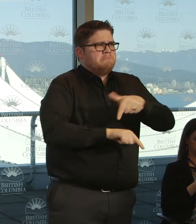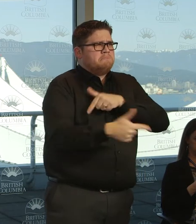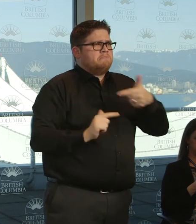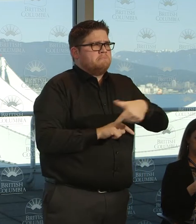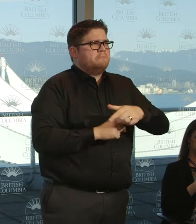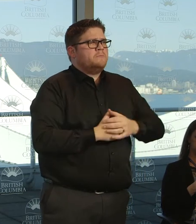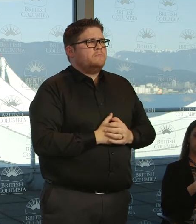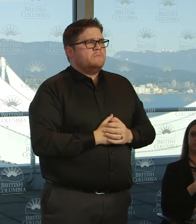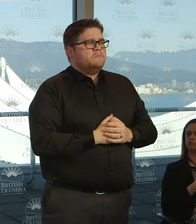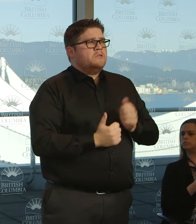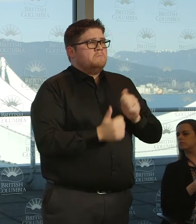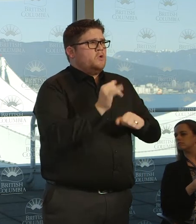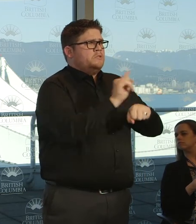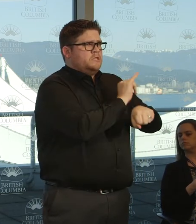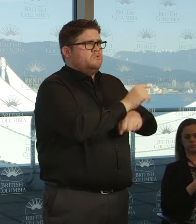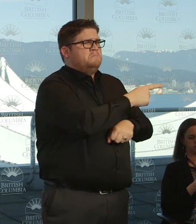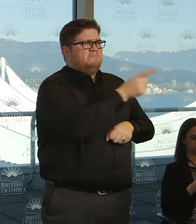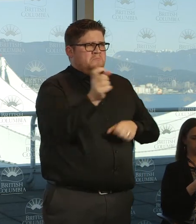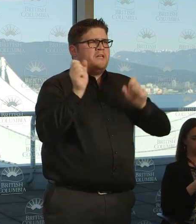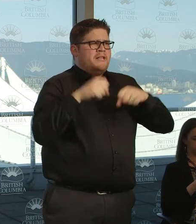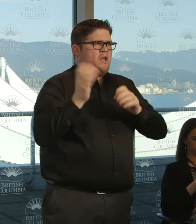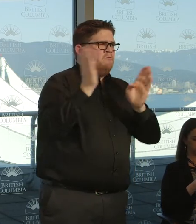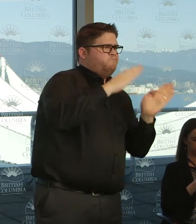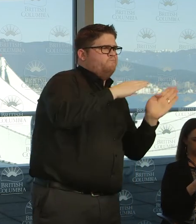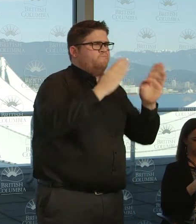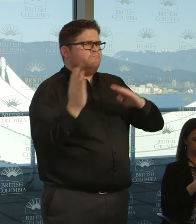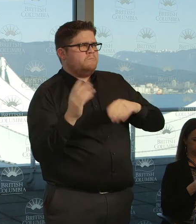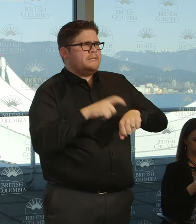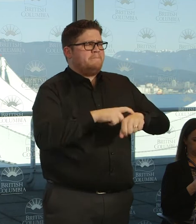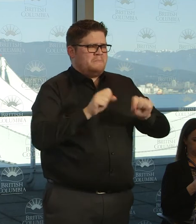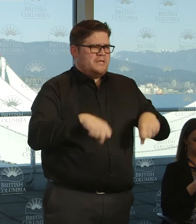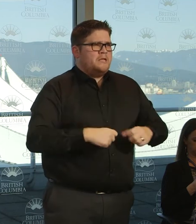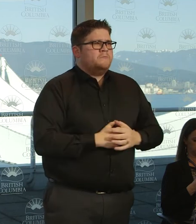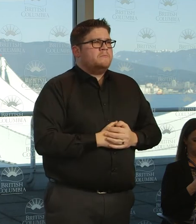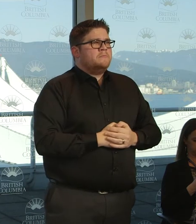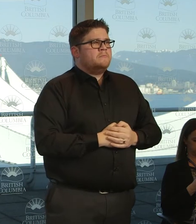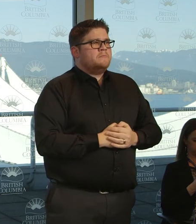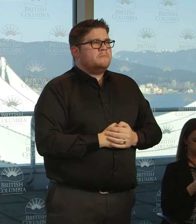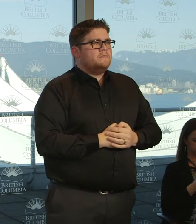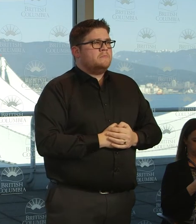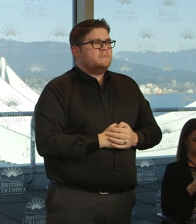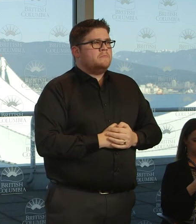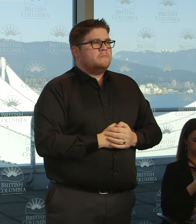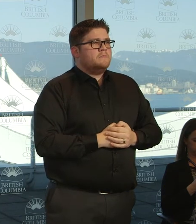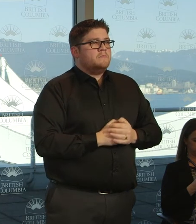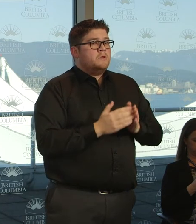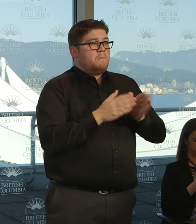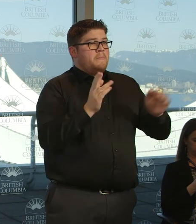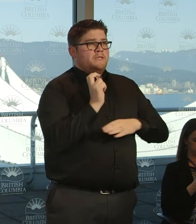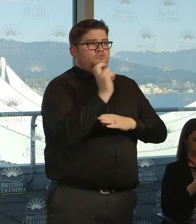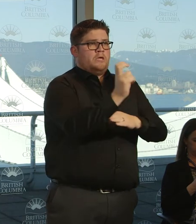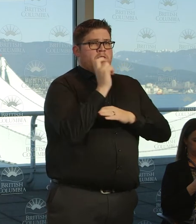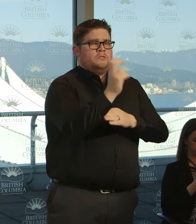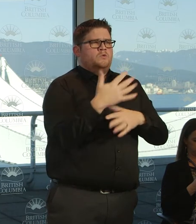something that employers should pay attention to. In terms of public transportation, this is an essential service for many people,